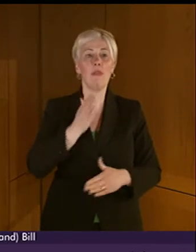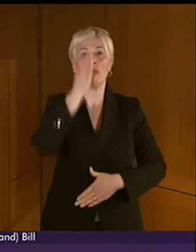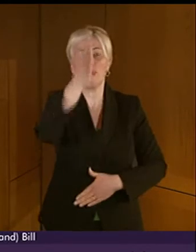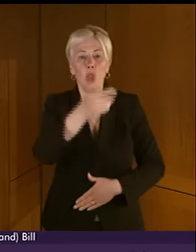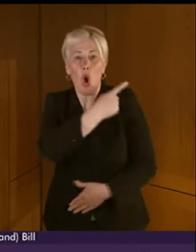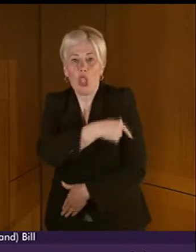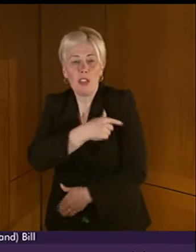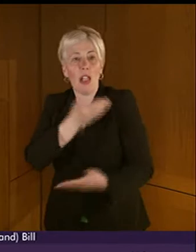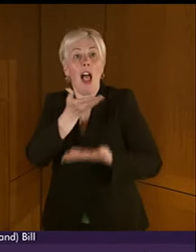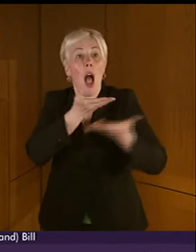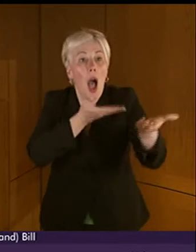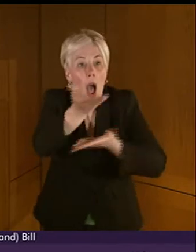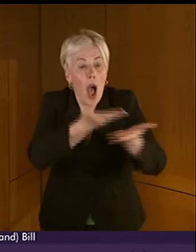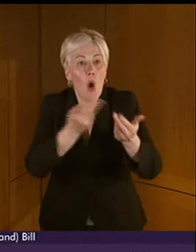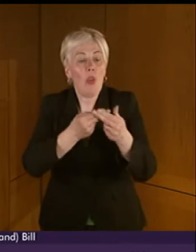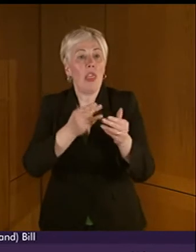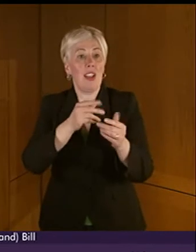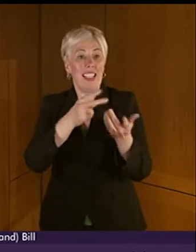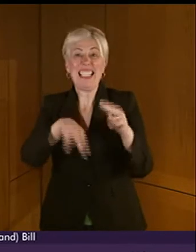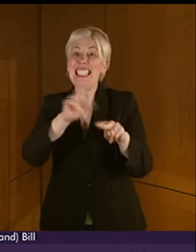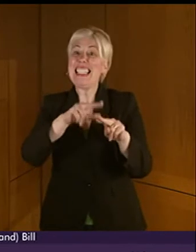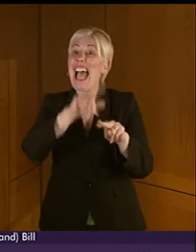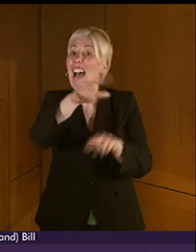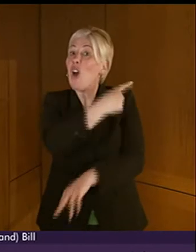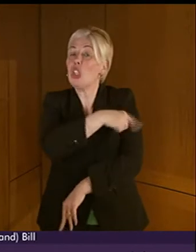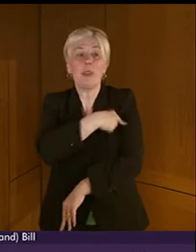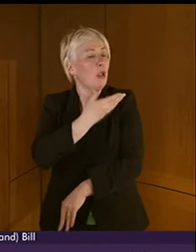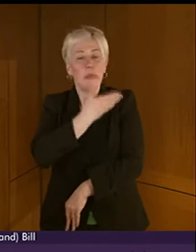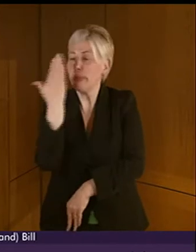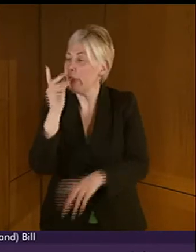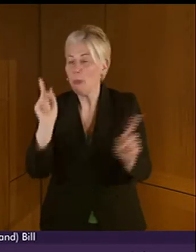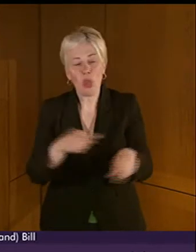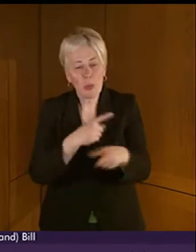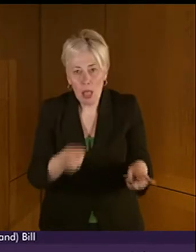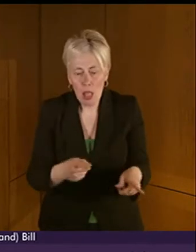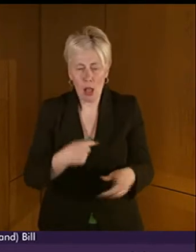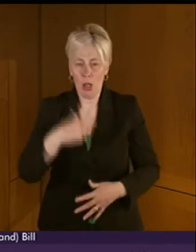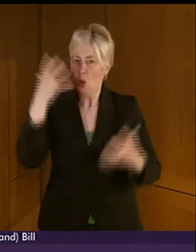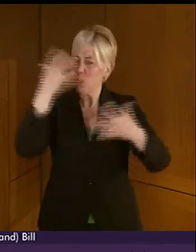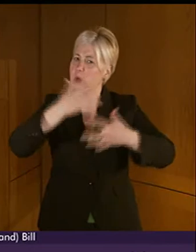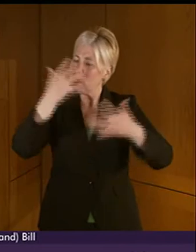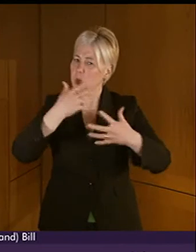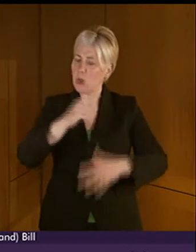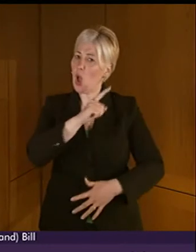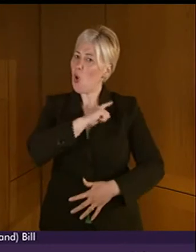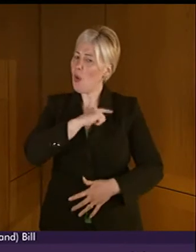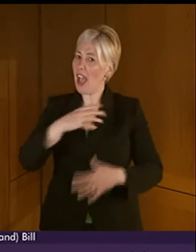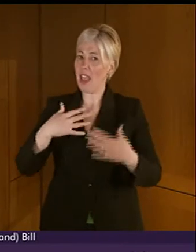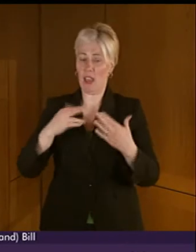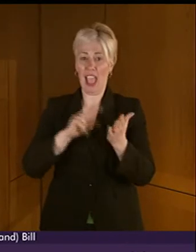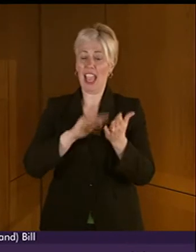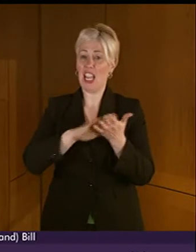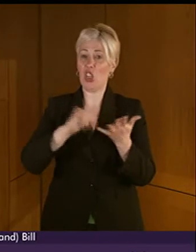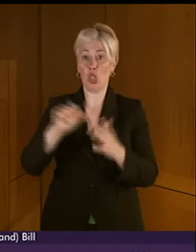with the NHS staff. This is a deeply concerning figure given that we all want our health service to serve everyone in our society.